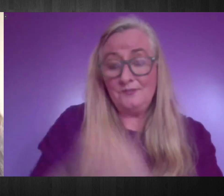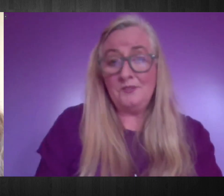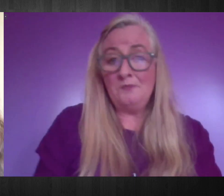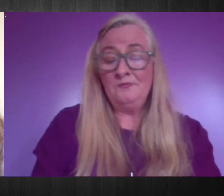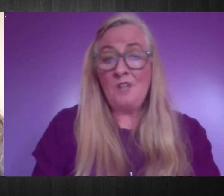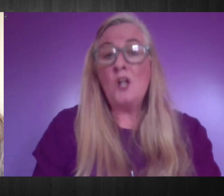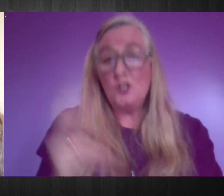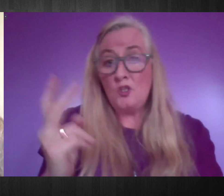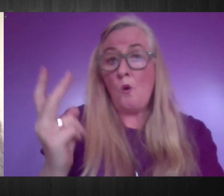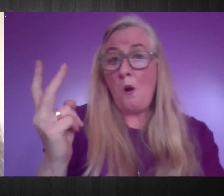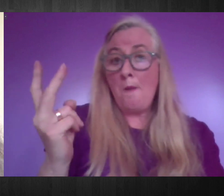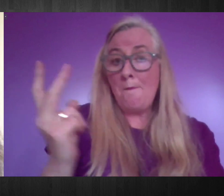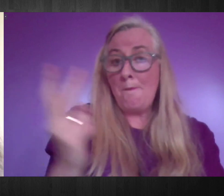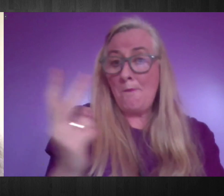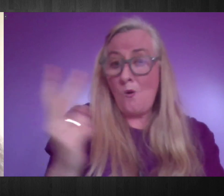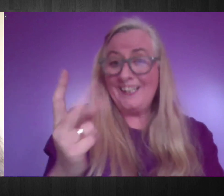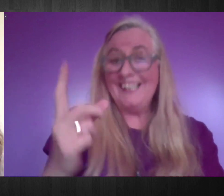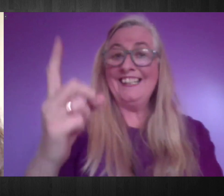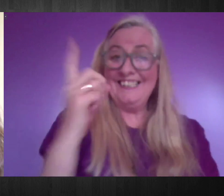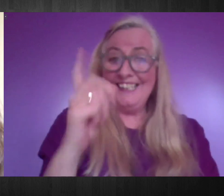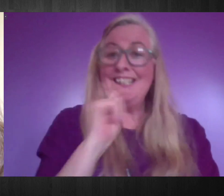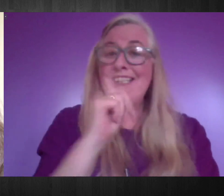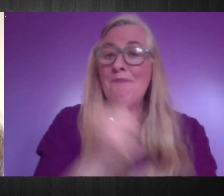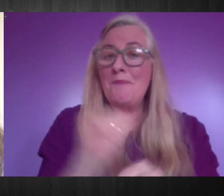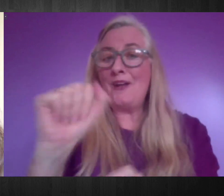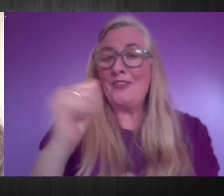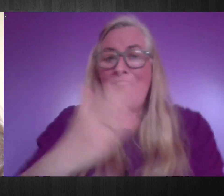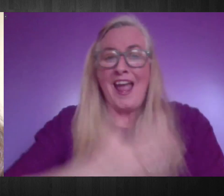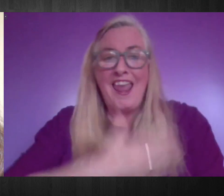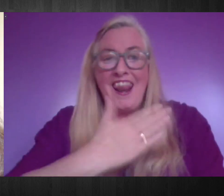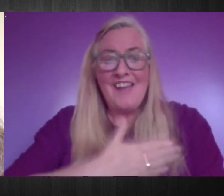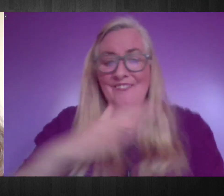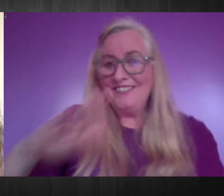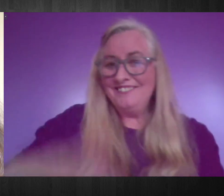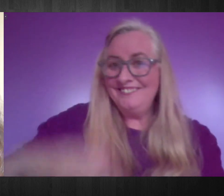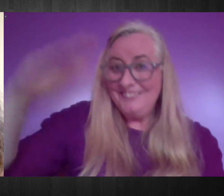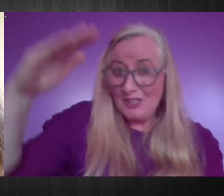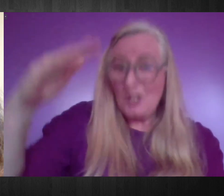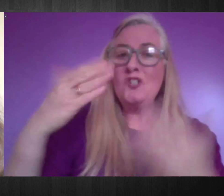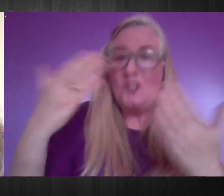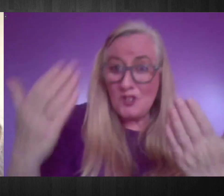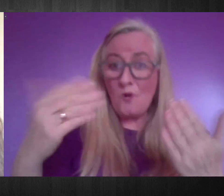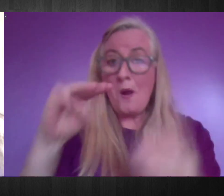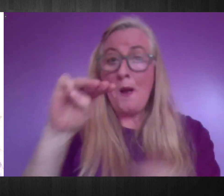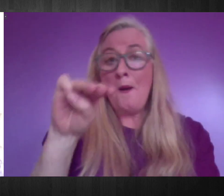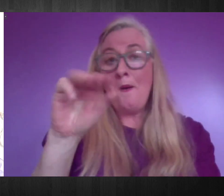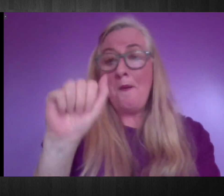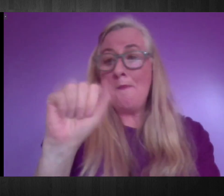And they've just told me a little bit about their lives kind of at the early stages of COVID. So we'll hear from Mairead Ford first.